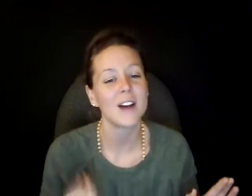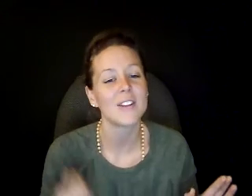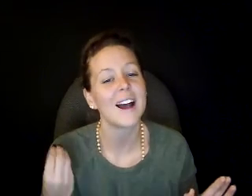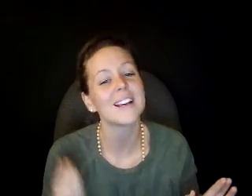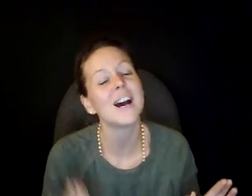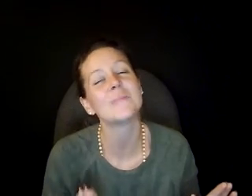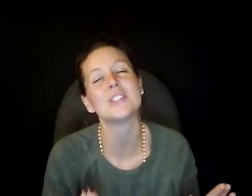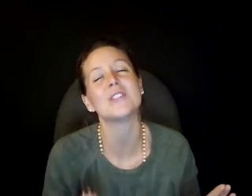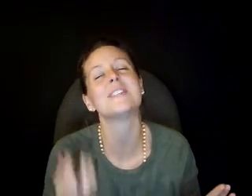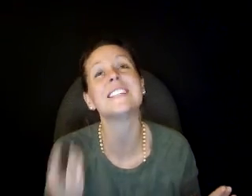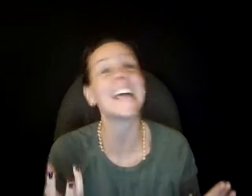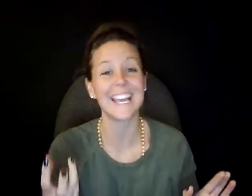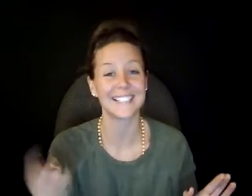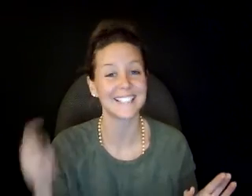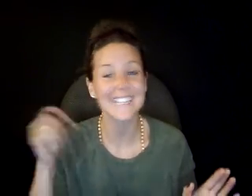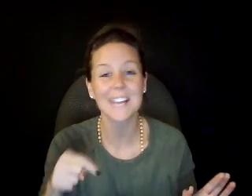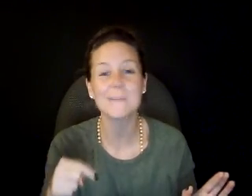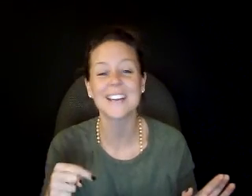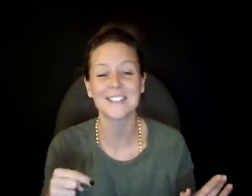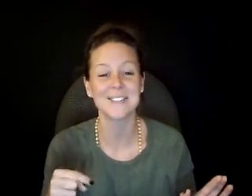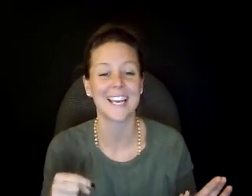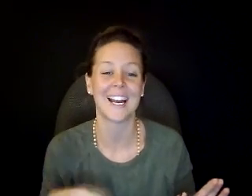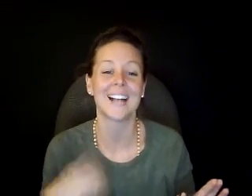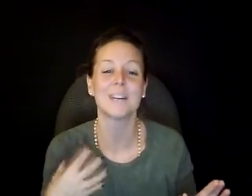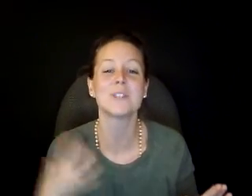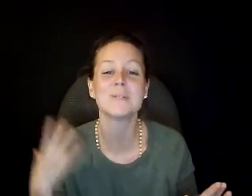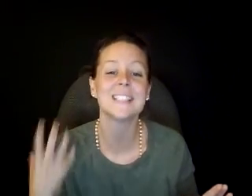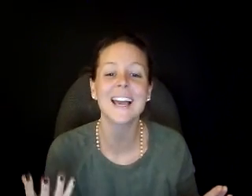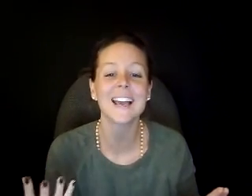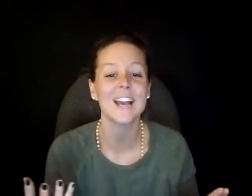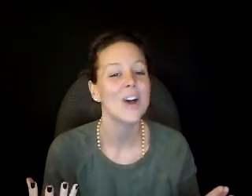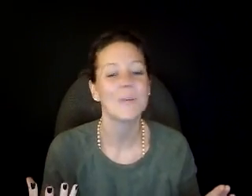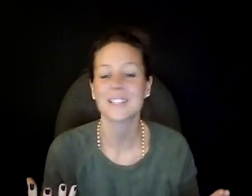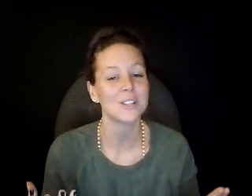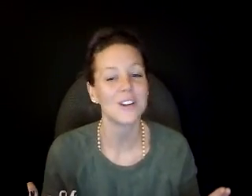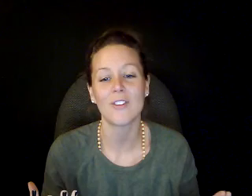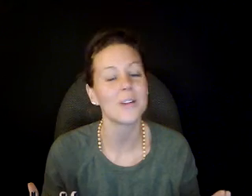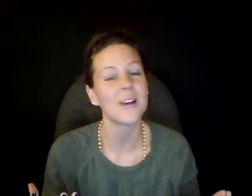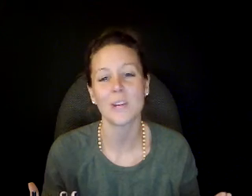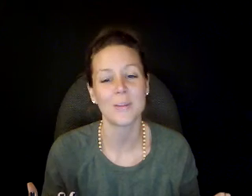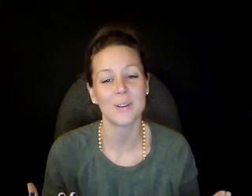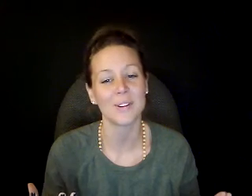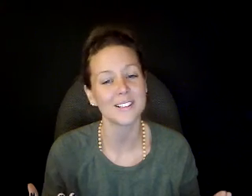Father, I come to you today. Let today be that new day. I come to you today because I would not follow any way but yours.